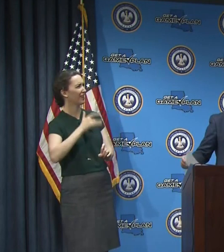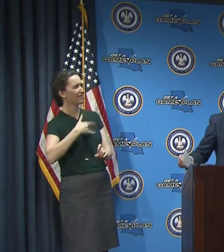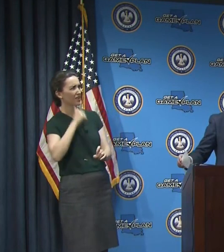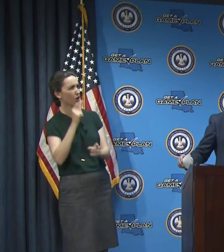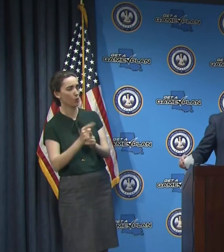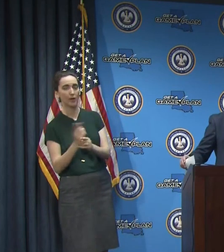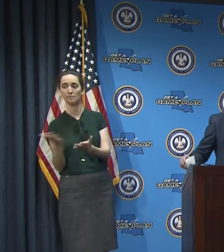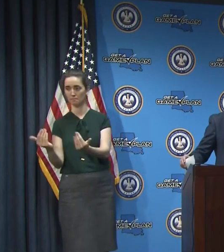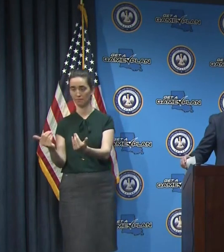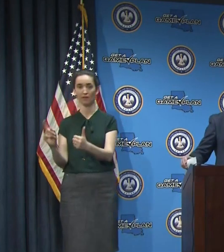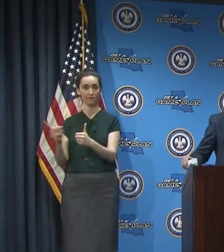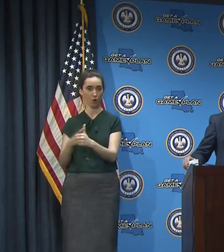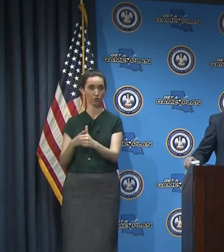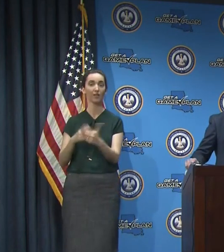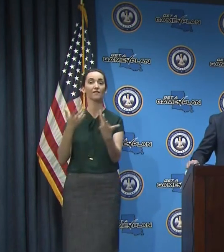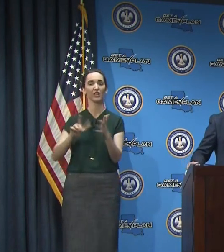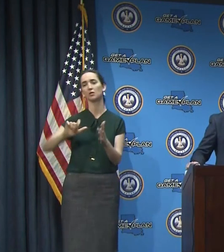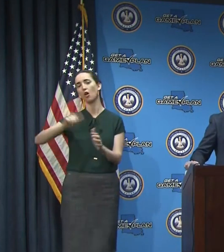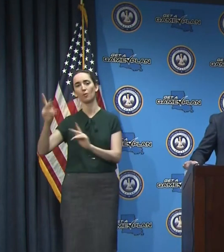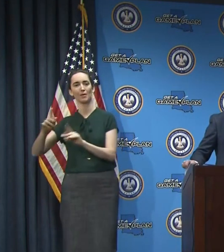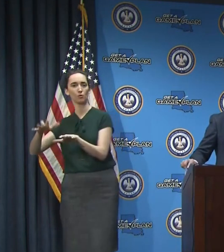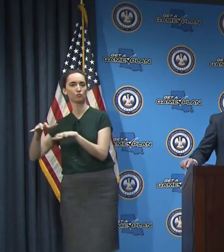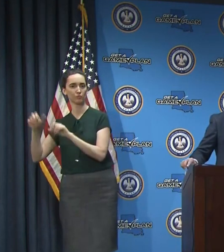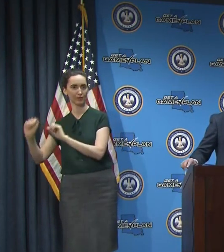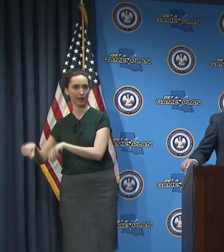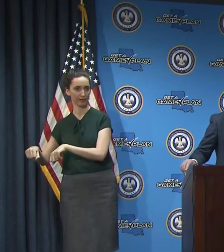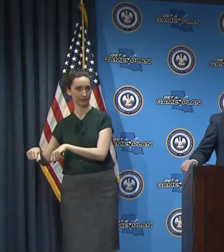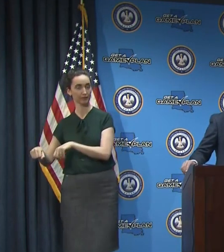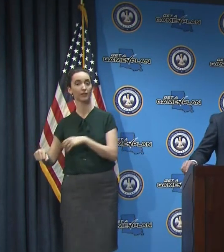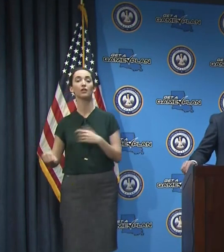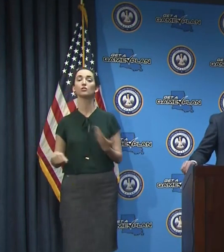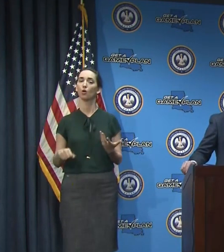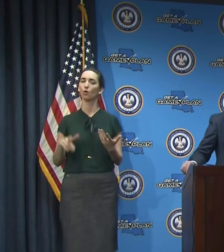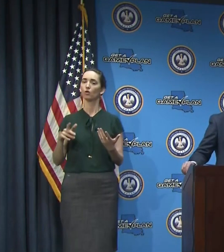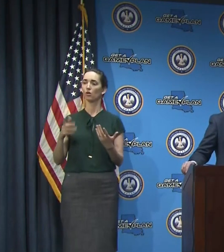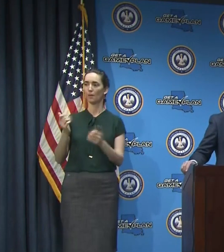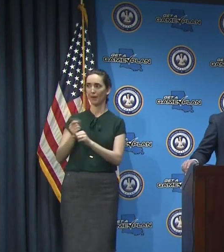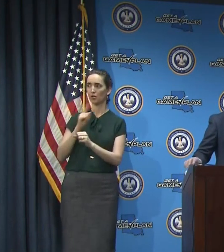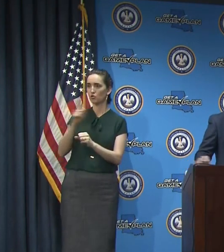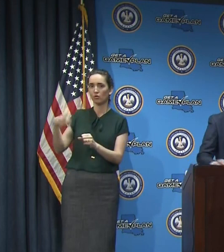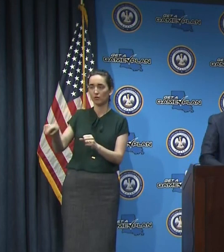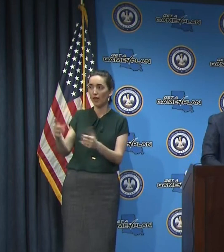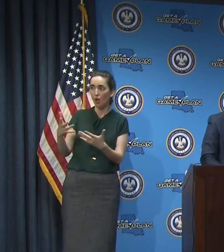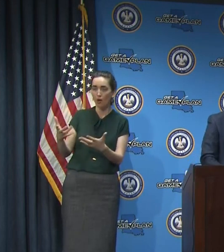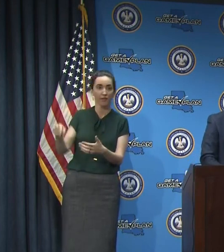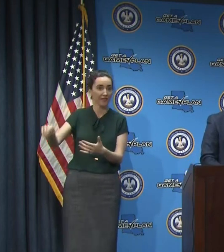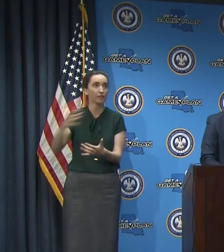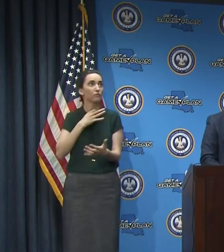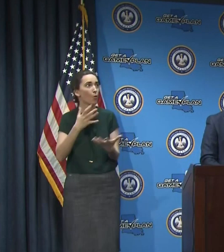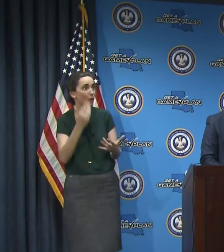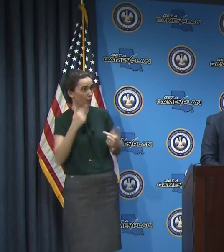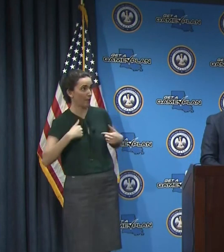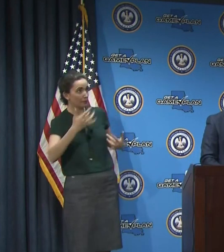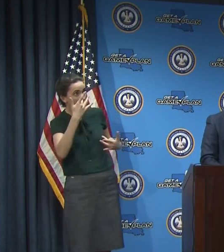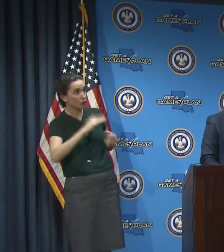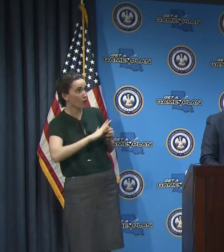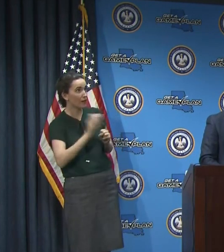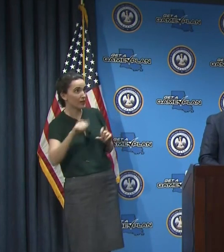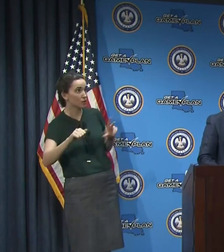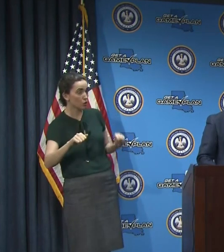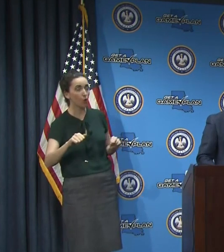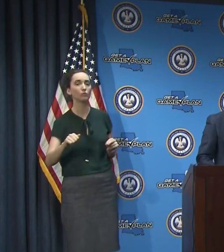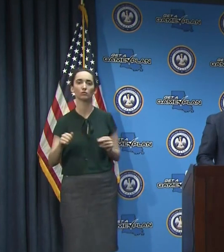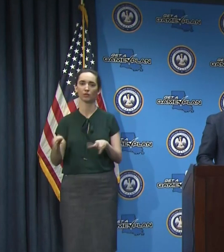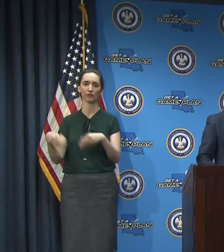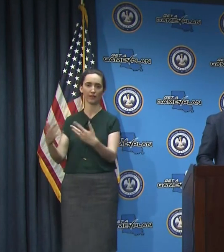we're going to continue to do what we can to support our first responders across the state of Louisiana. one closing note,